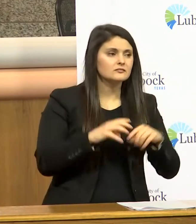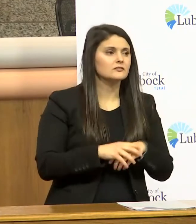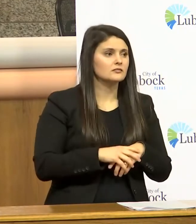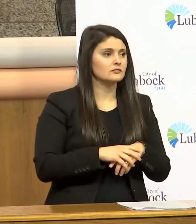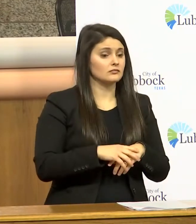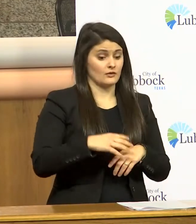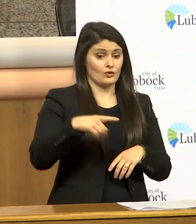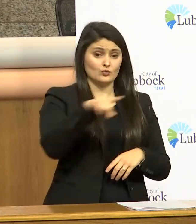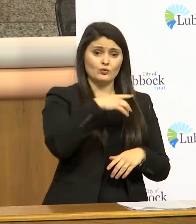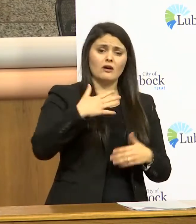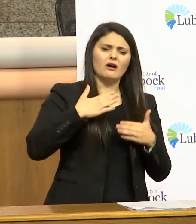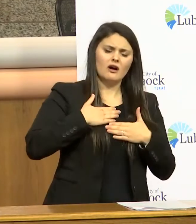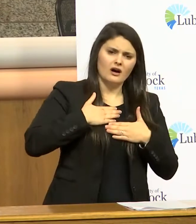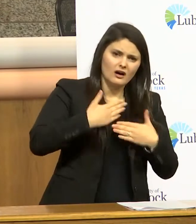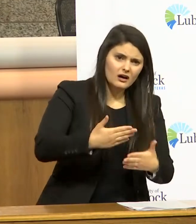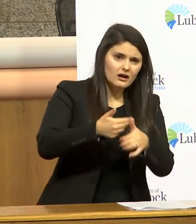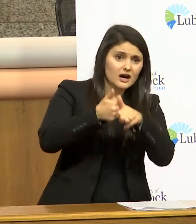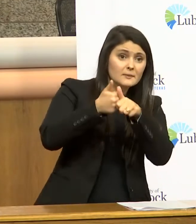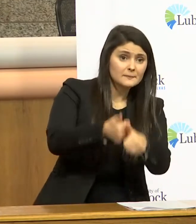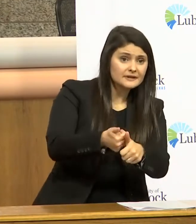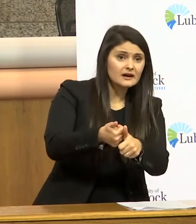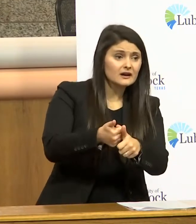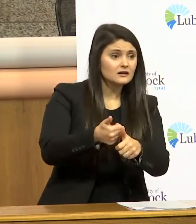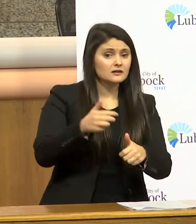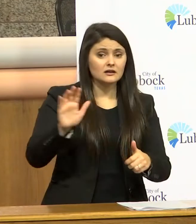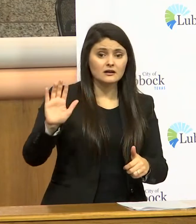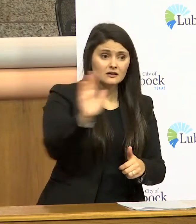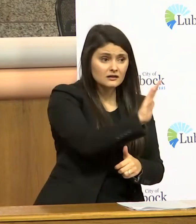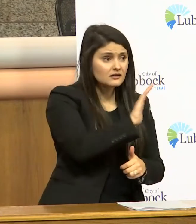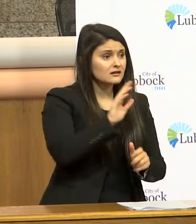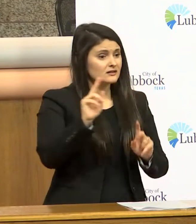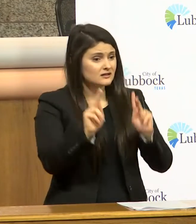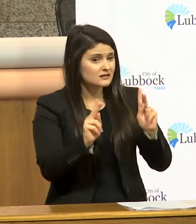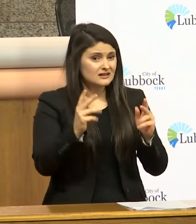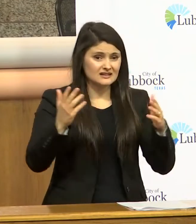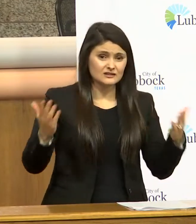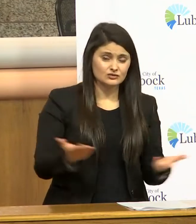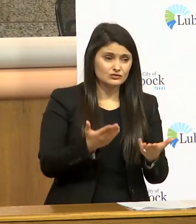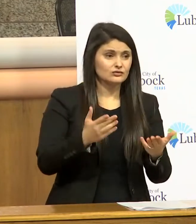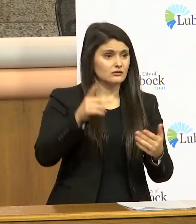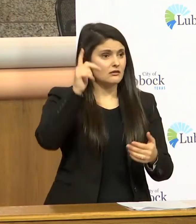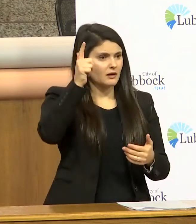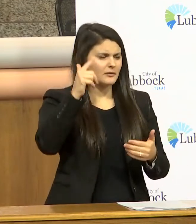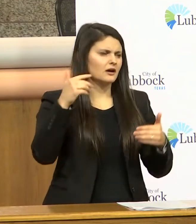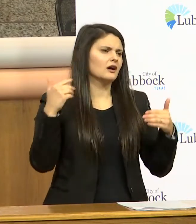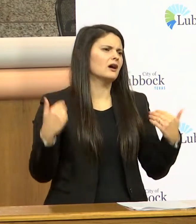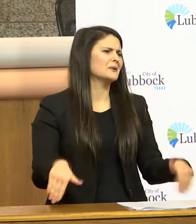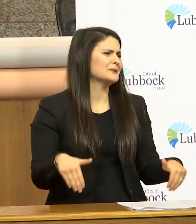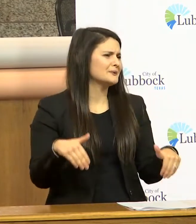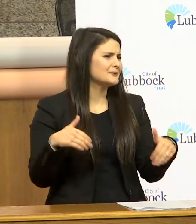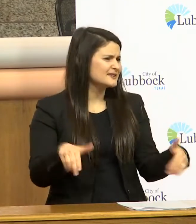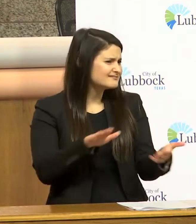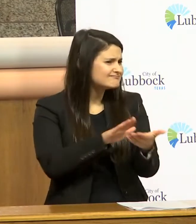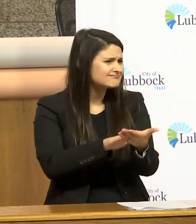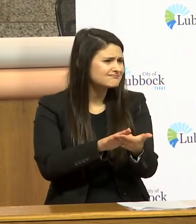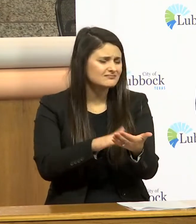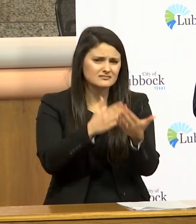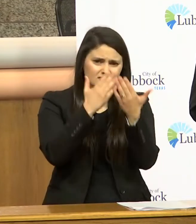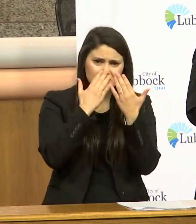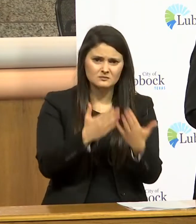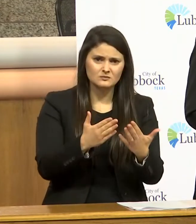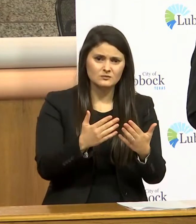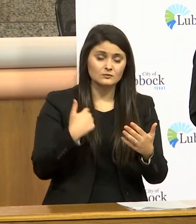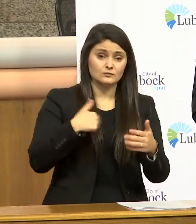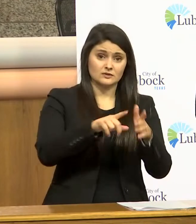compliance of our people and of our establishments in lubbock has been tremendous we